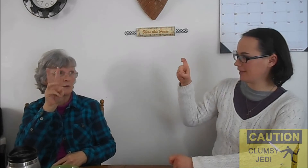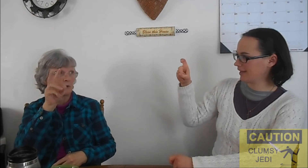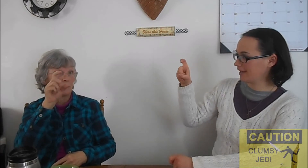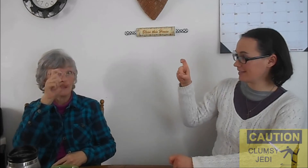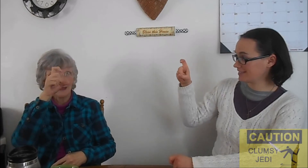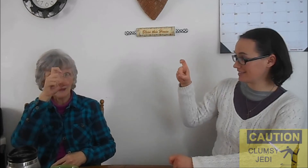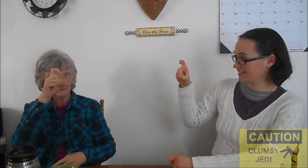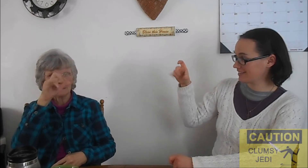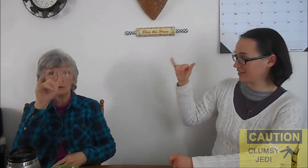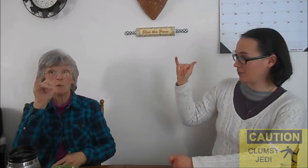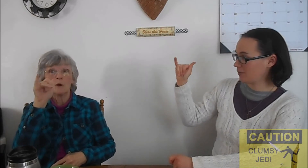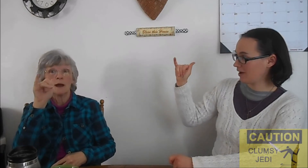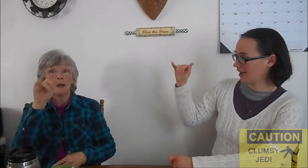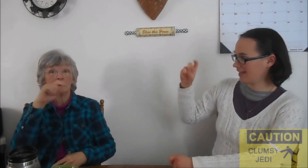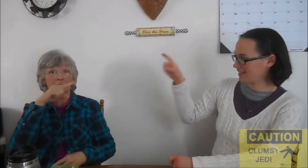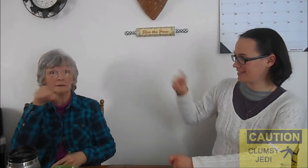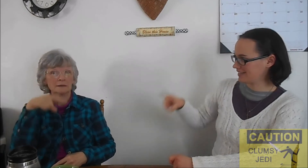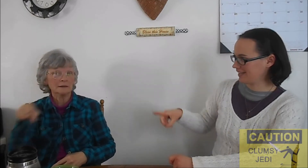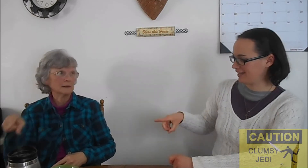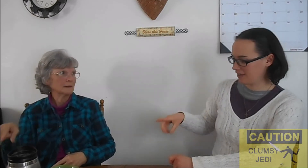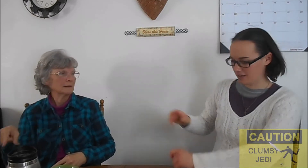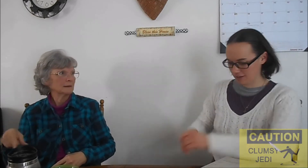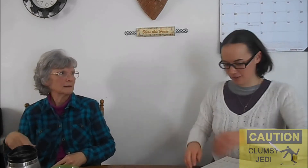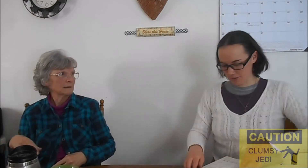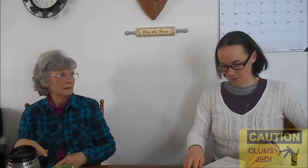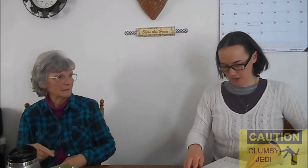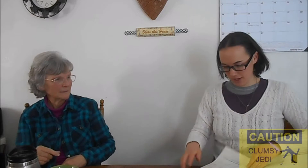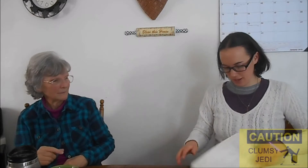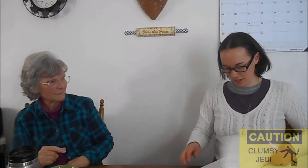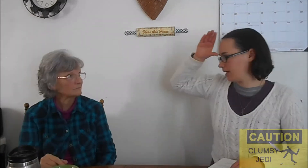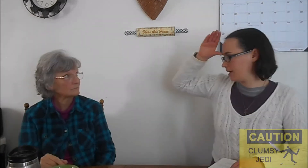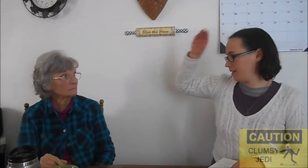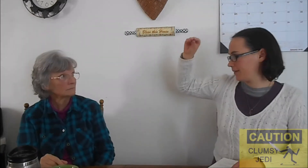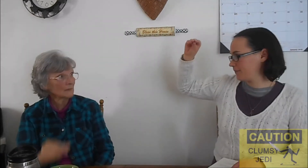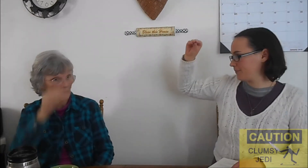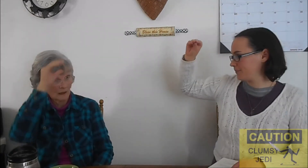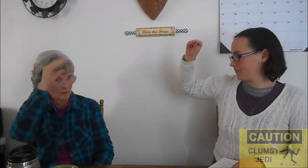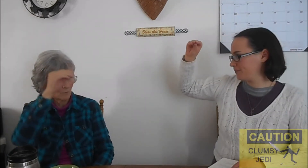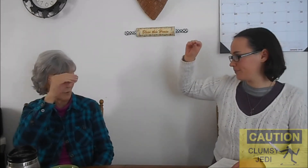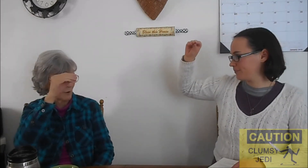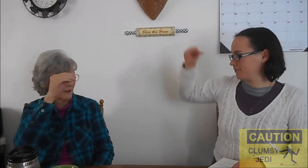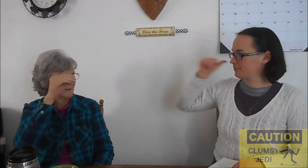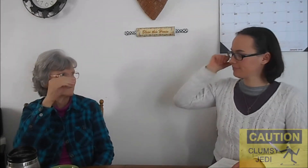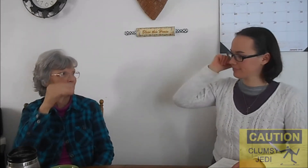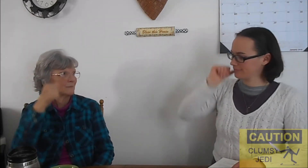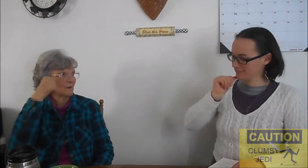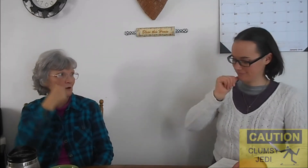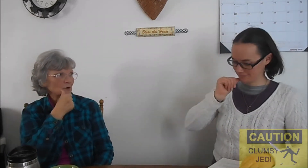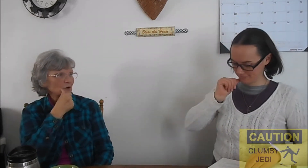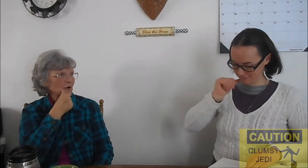14. X, Y, Z. Okay? Boy, girl,